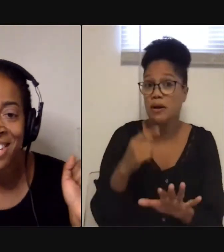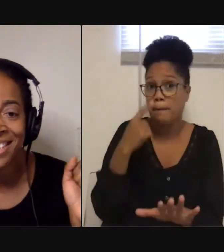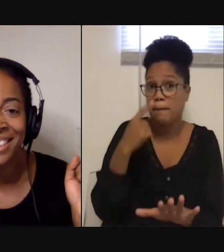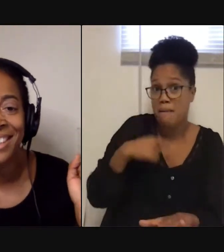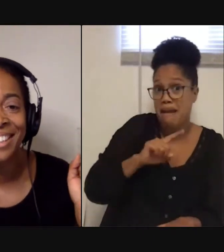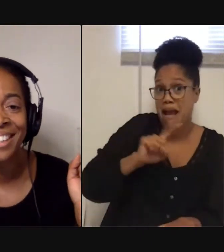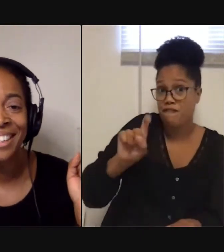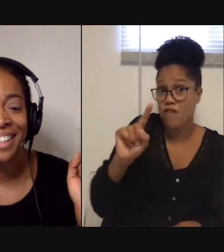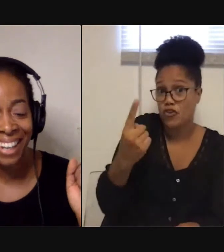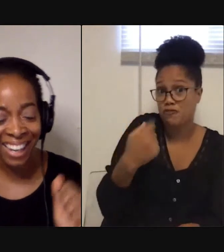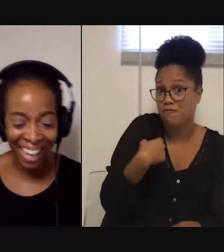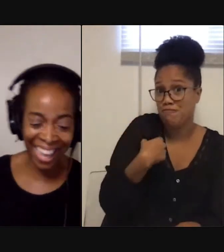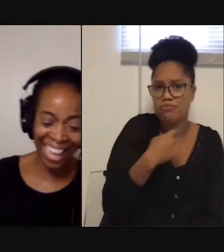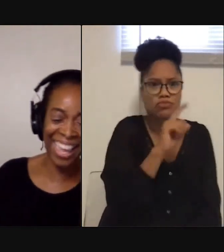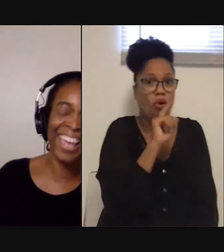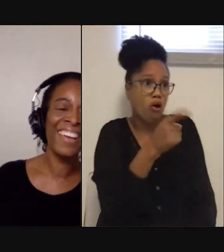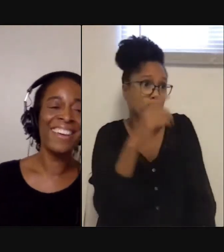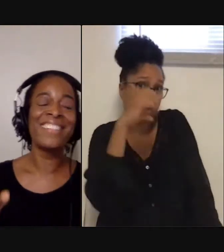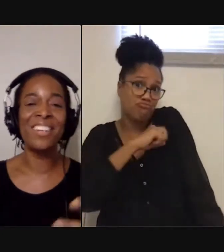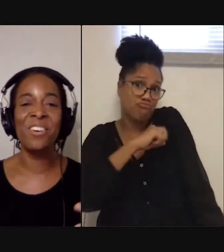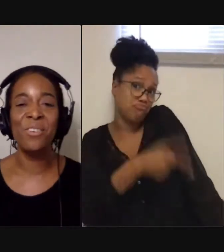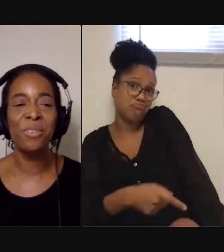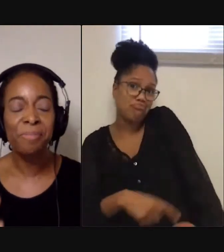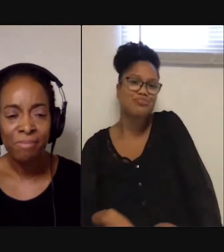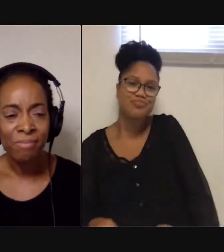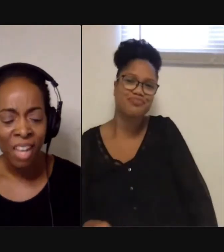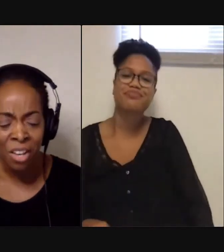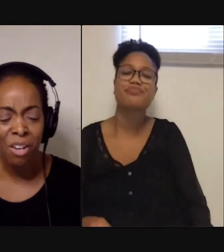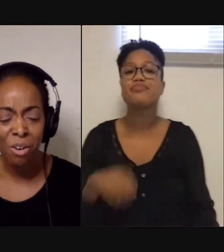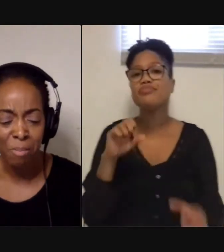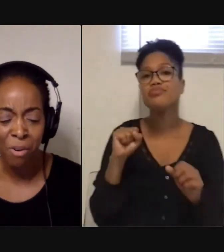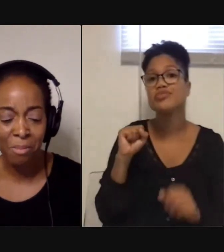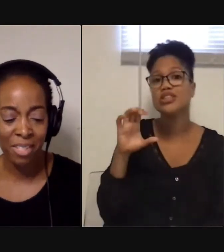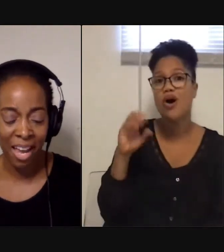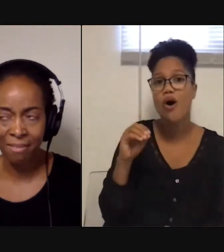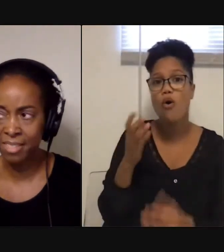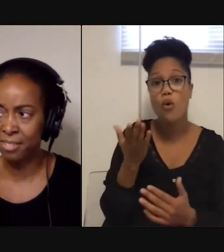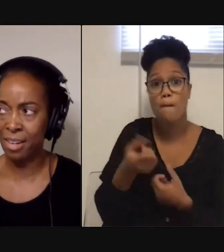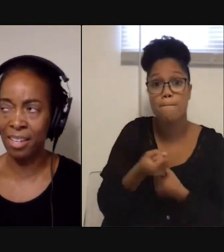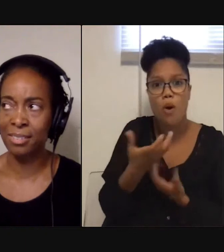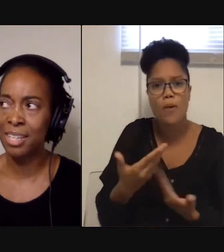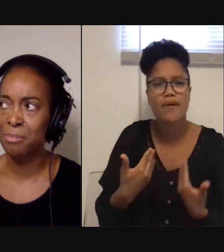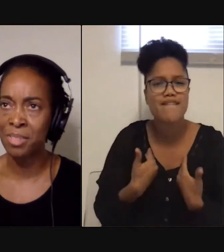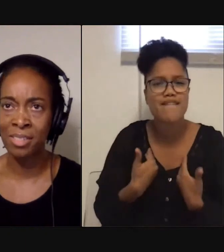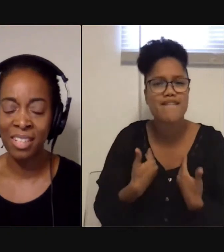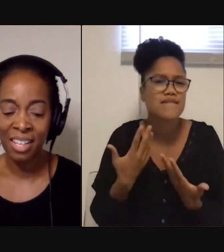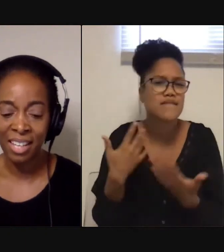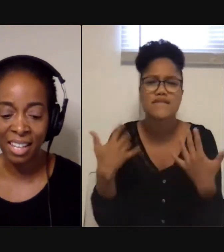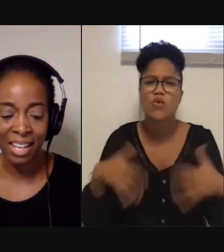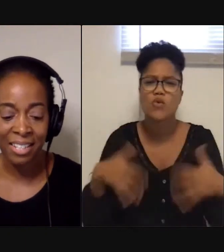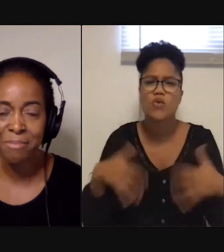the first question? Yeah, yeah, yeah. So, you know, your poems have this incredible